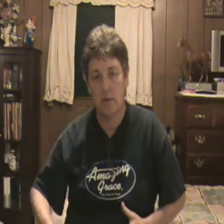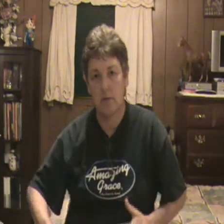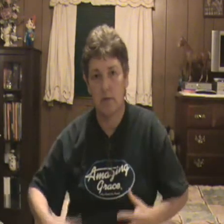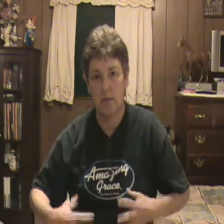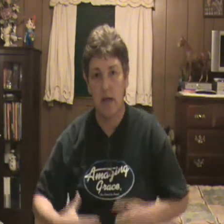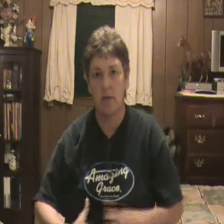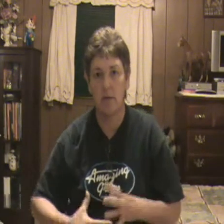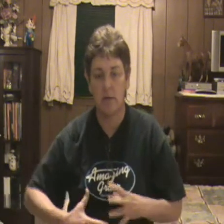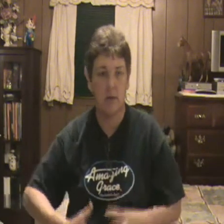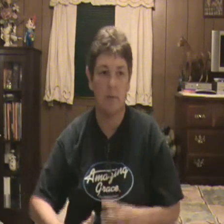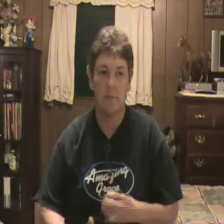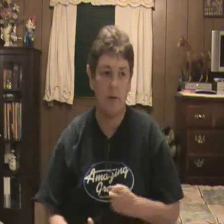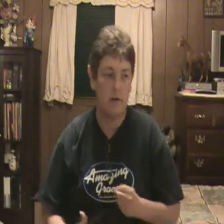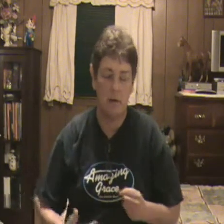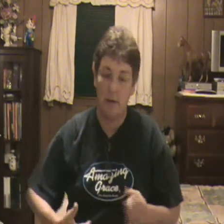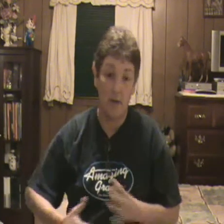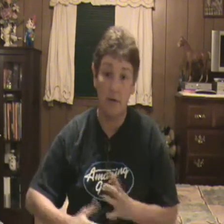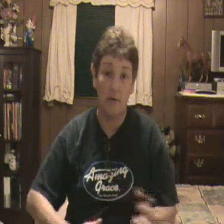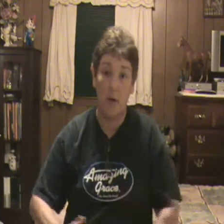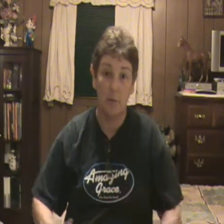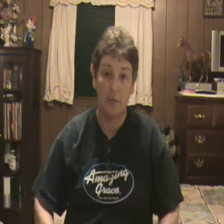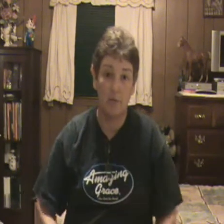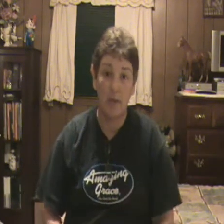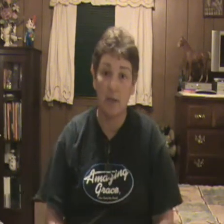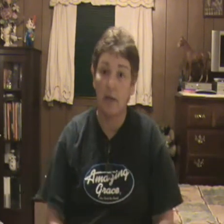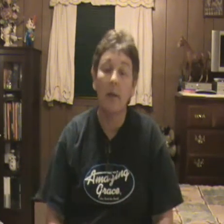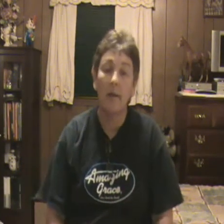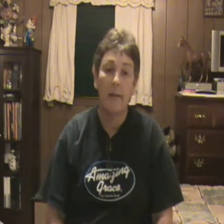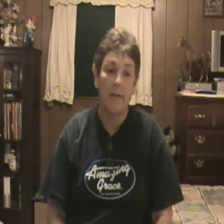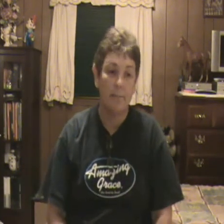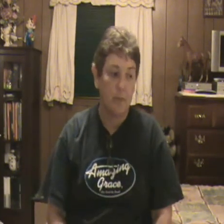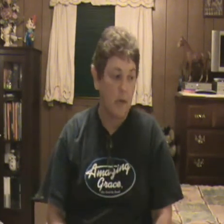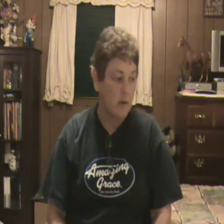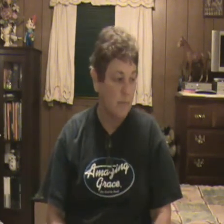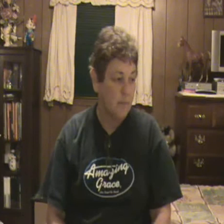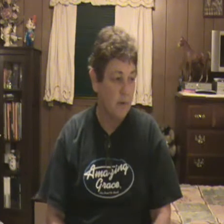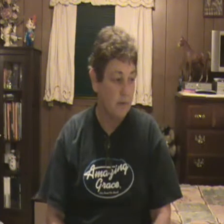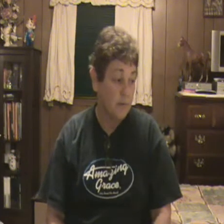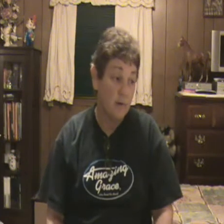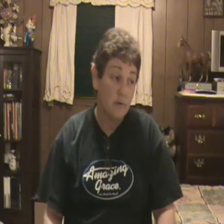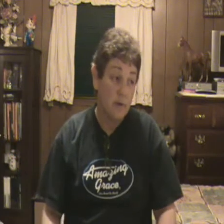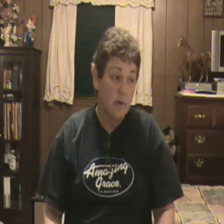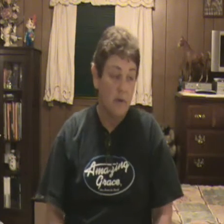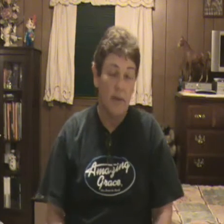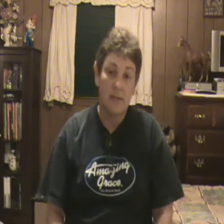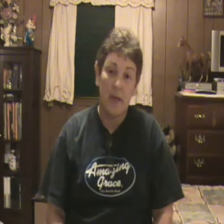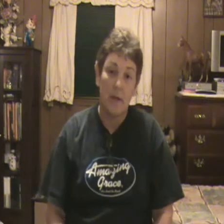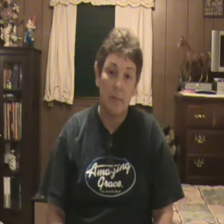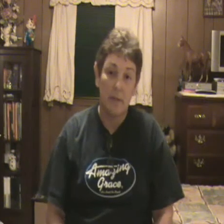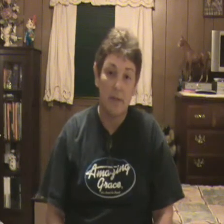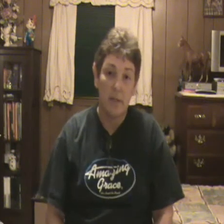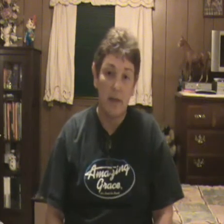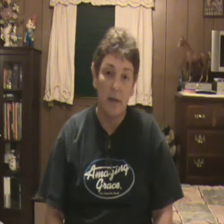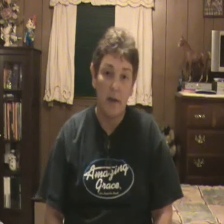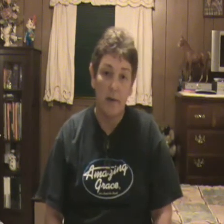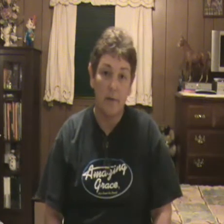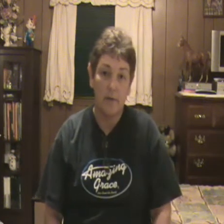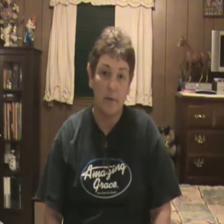of this down in the dump, I don't know, hopeless feeling. But, you know, so that's kind of the biggest thing now. So